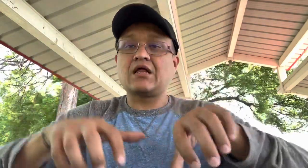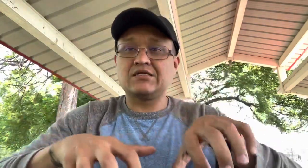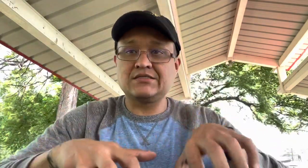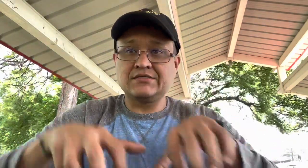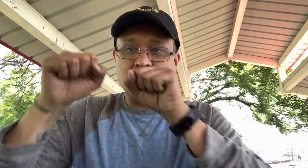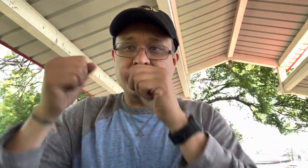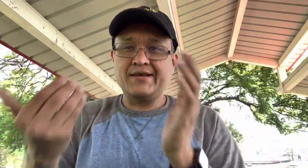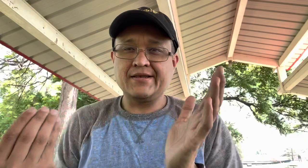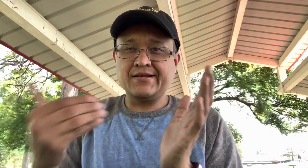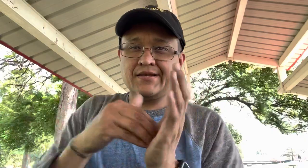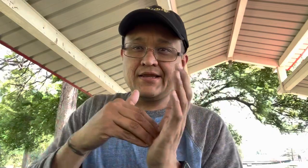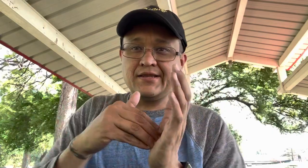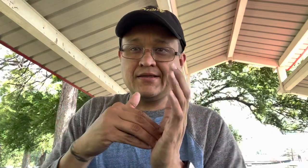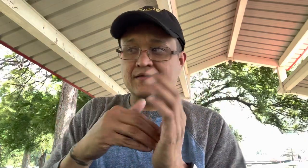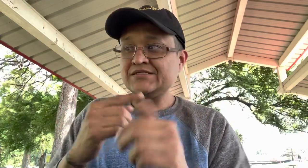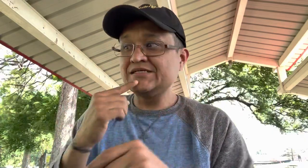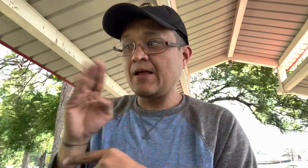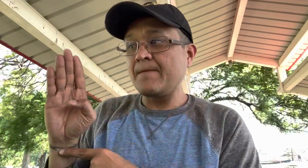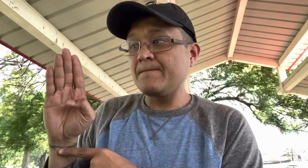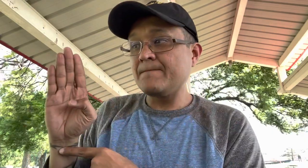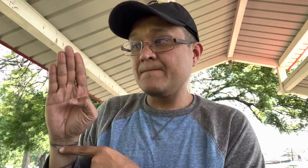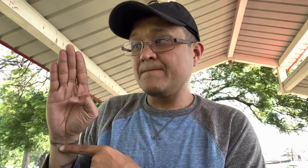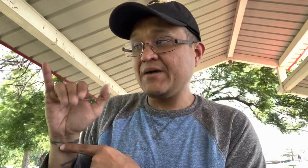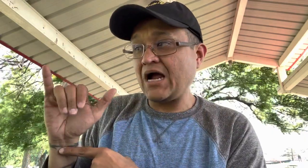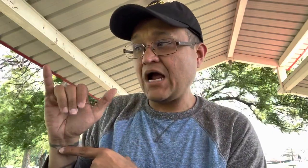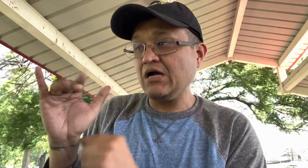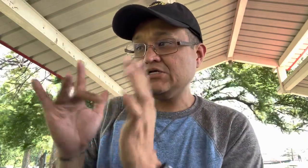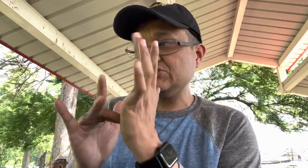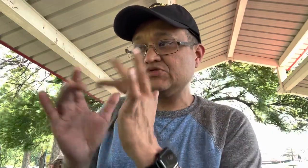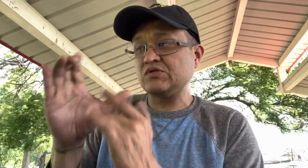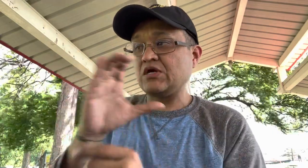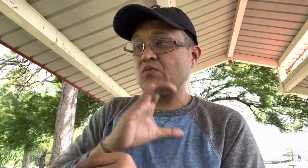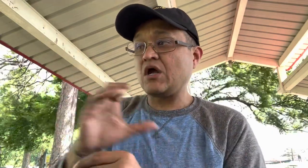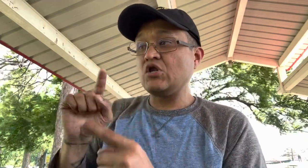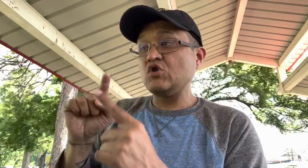Jesus became flesh came down and he died for our sins and rose again